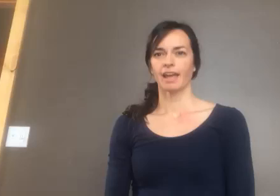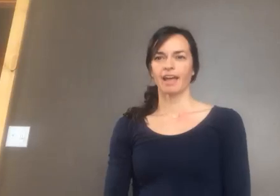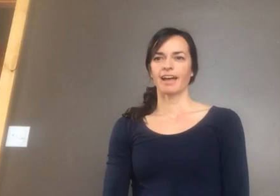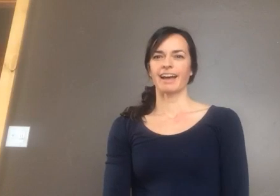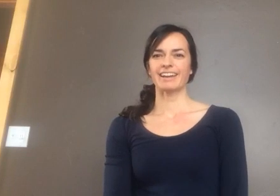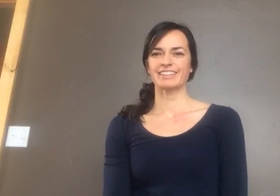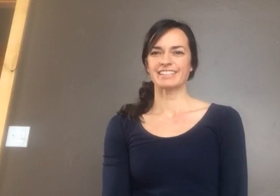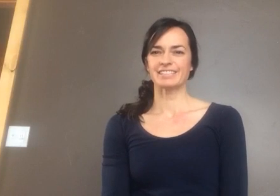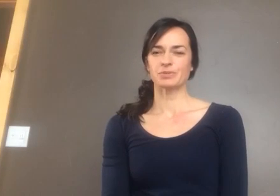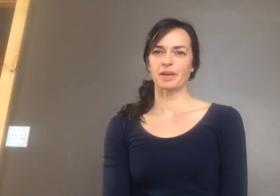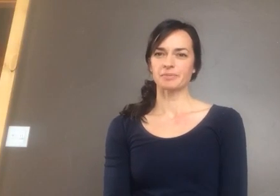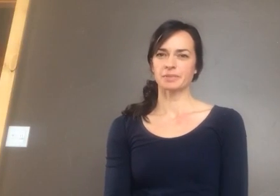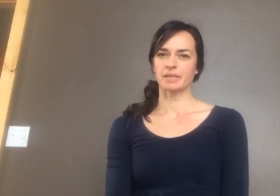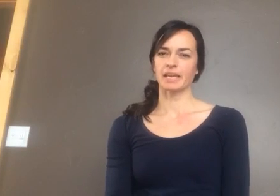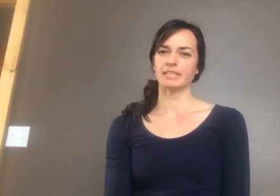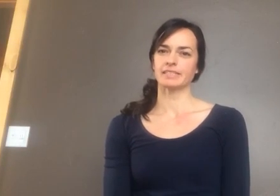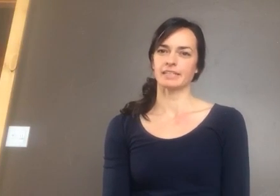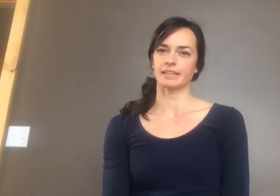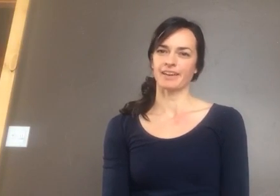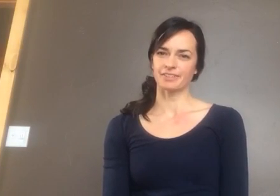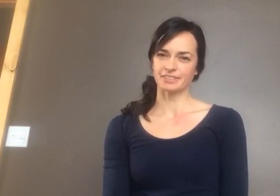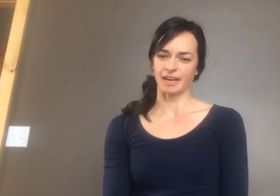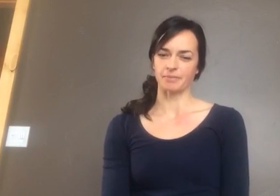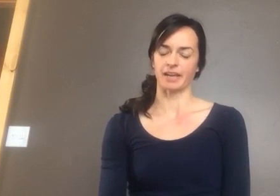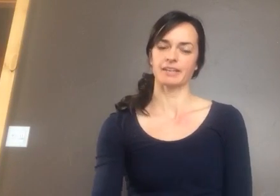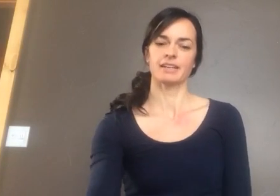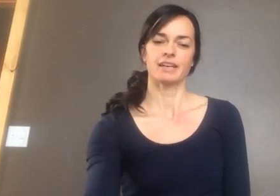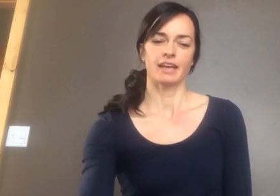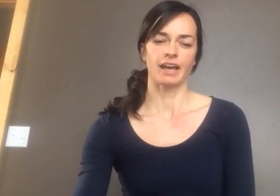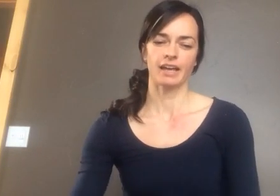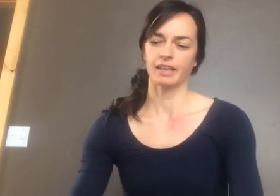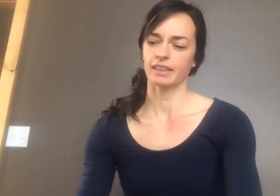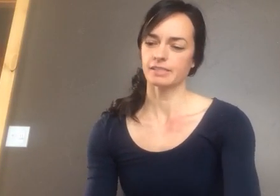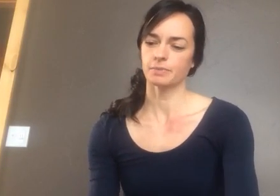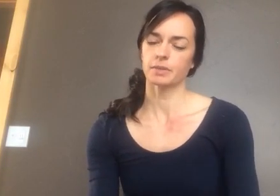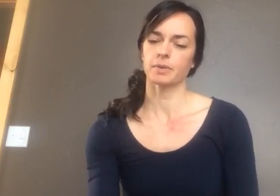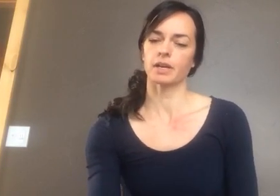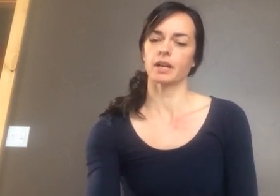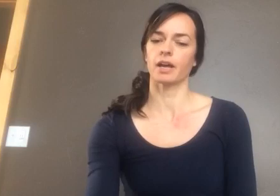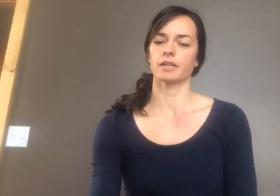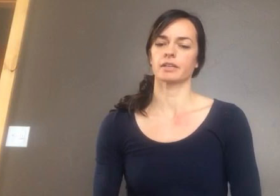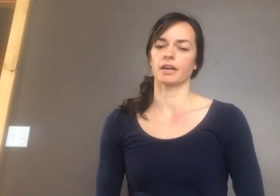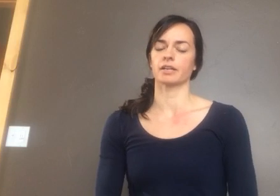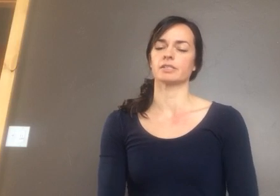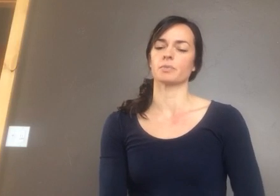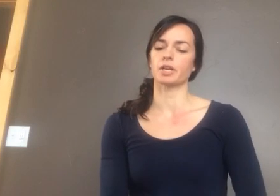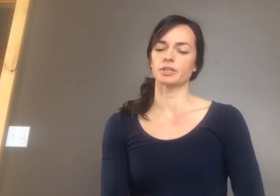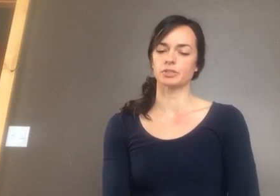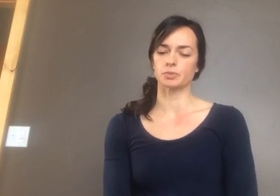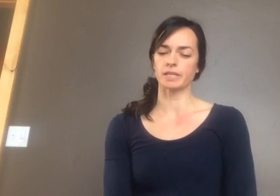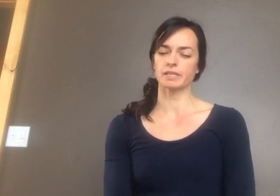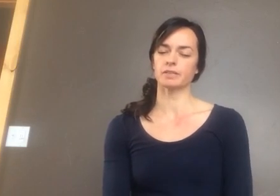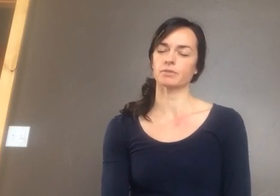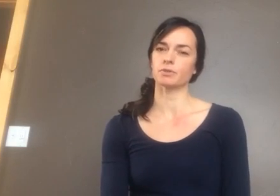Hi Heritage! Welcome to week 18 of your timeline. This week we are on cards 120 through